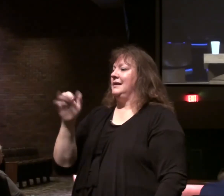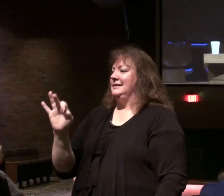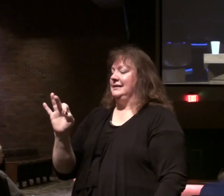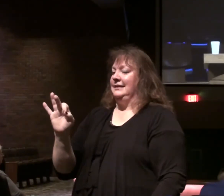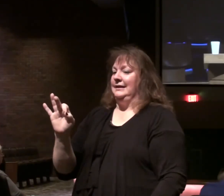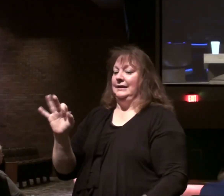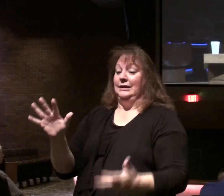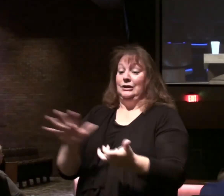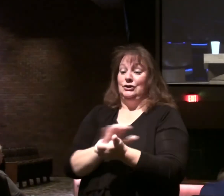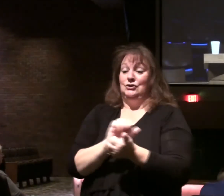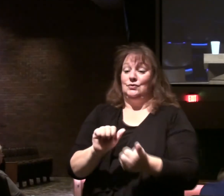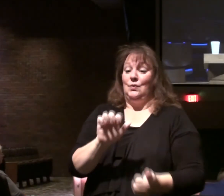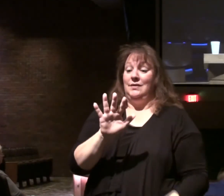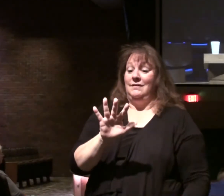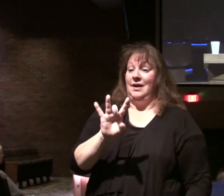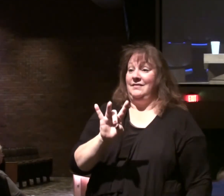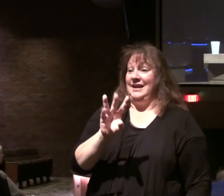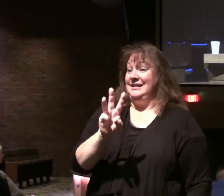586.